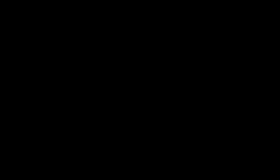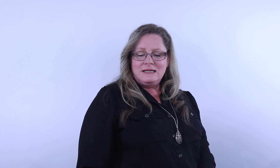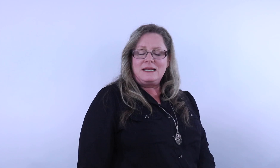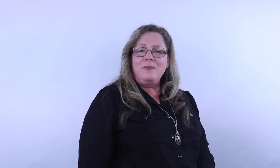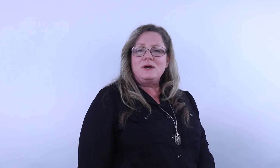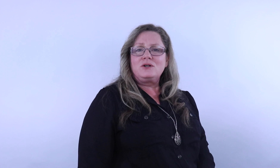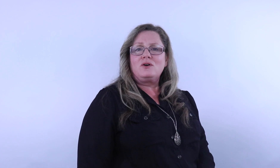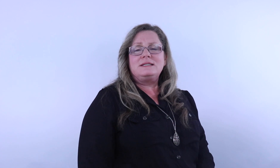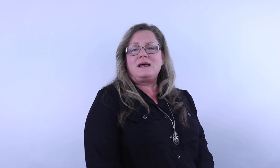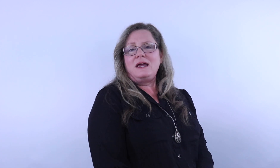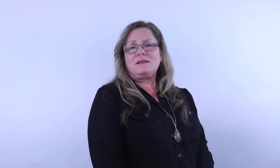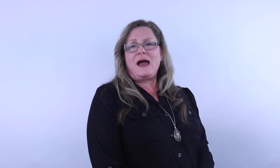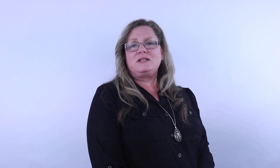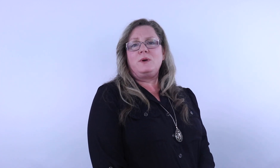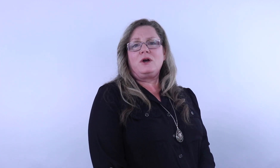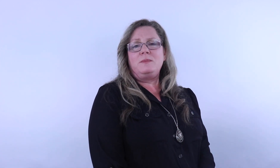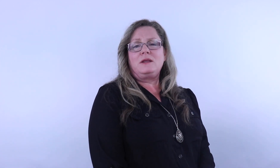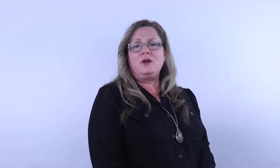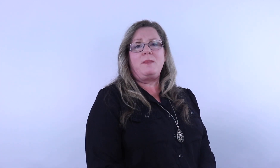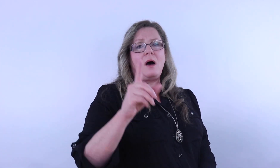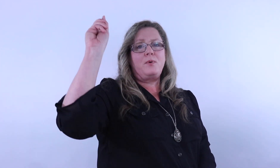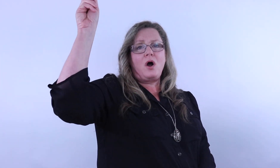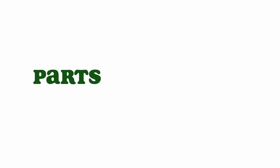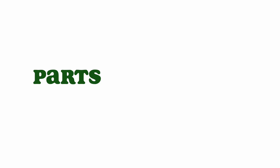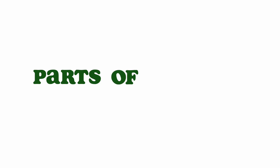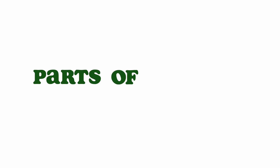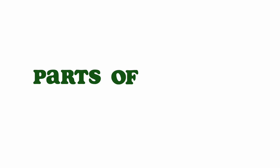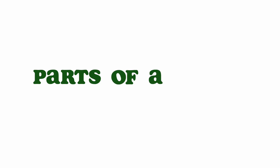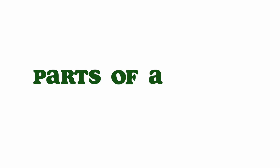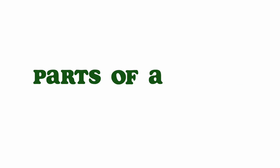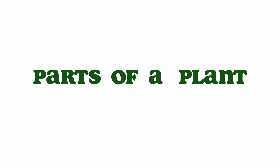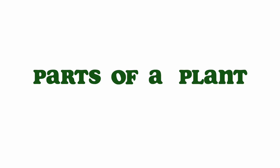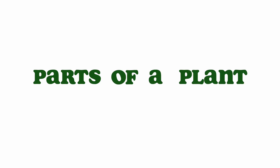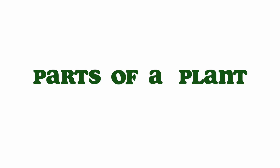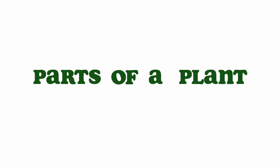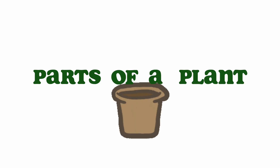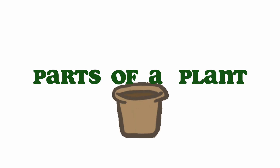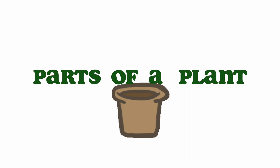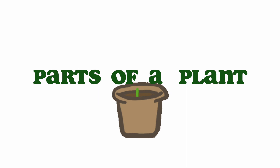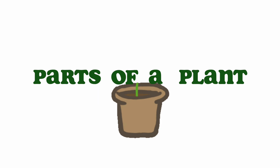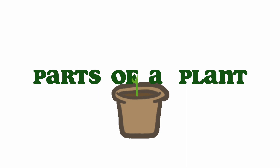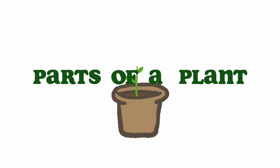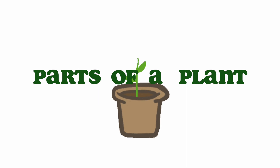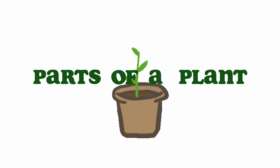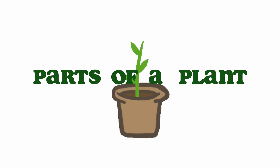Today boys and girls in science class we are going to be learning about parts of a plant. Parts of a plant